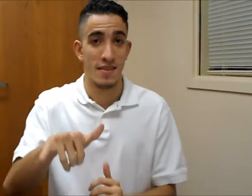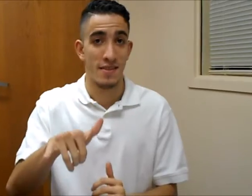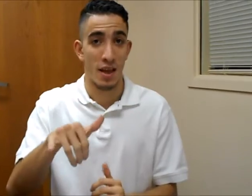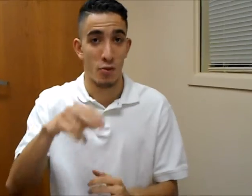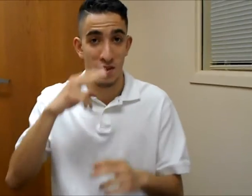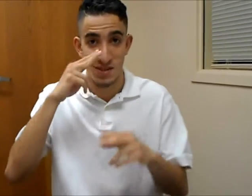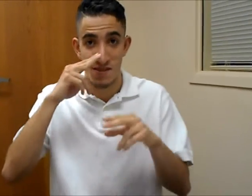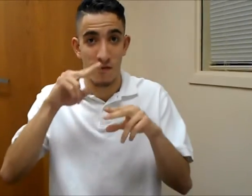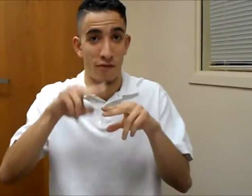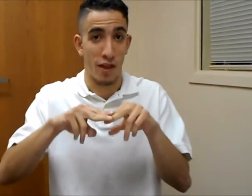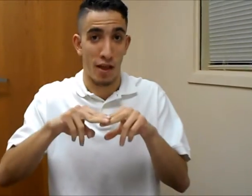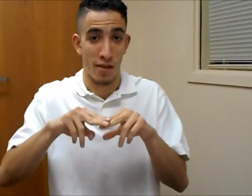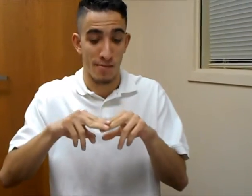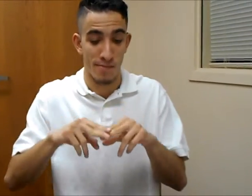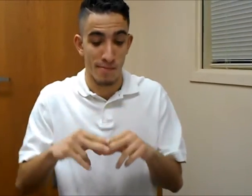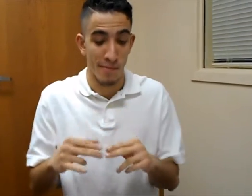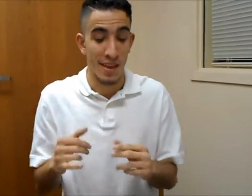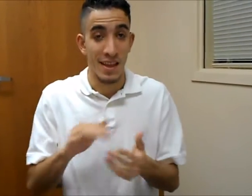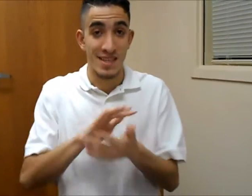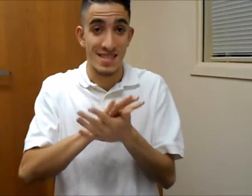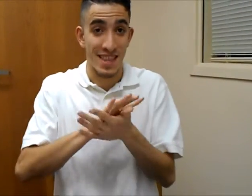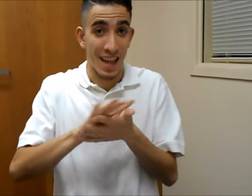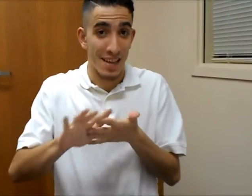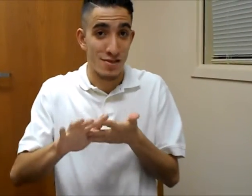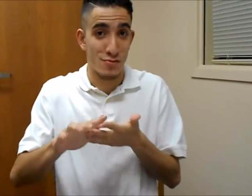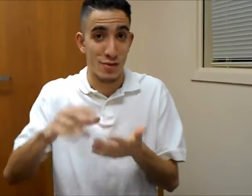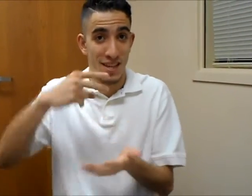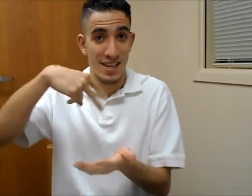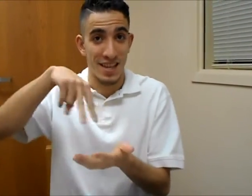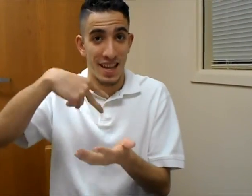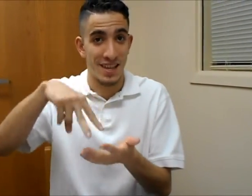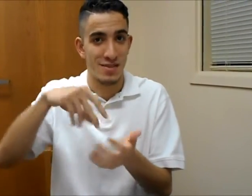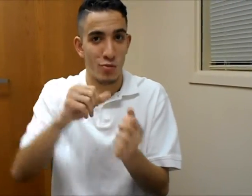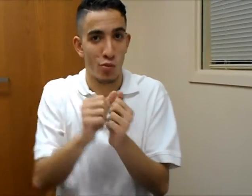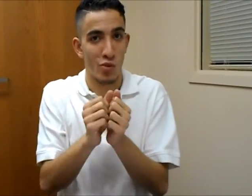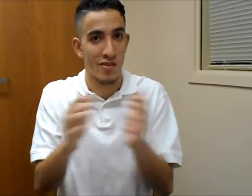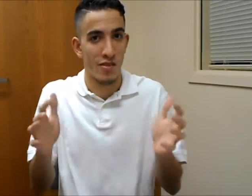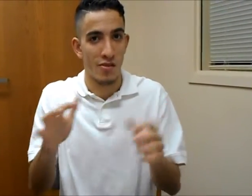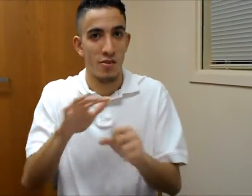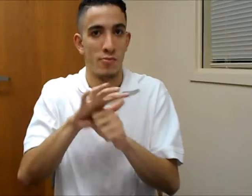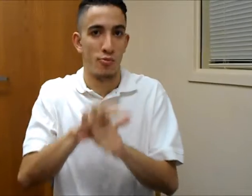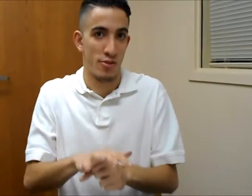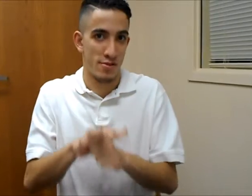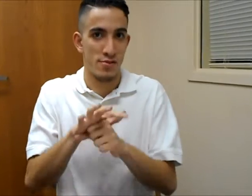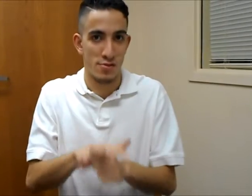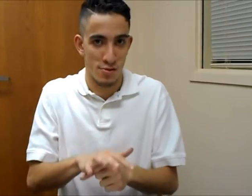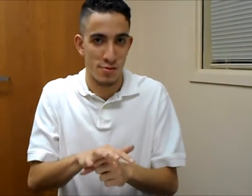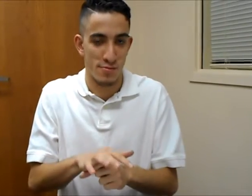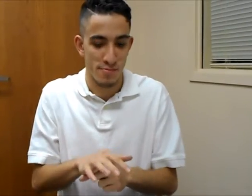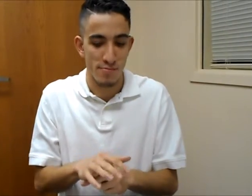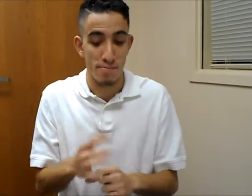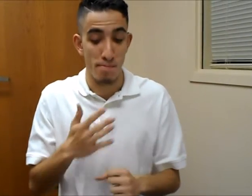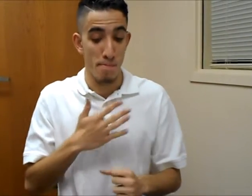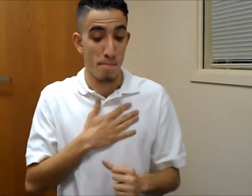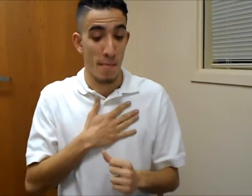That was fun. Nice dancing without pressure of routine.